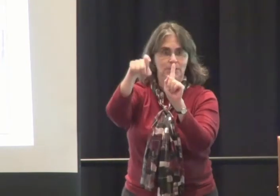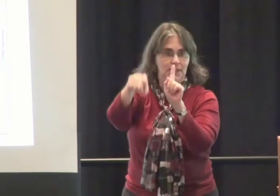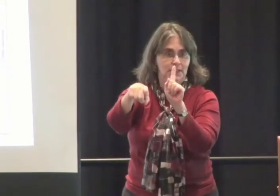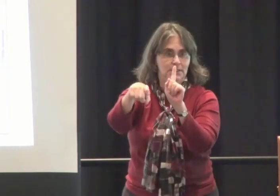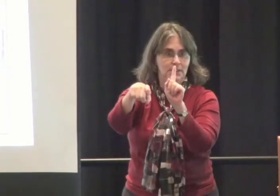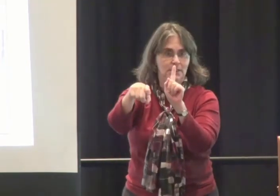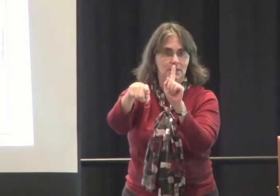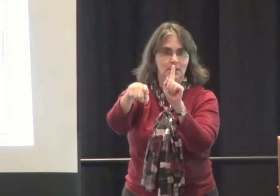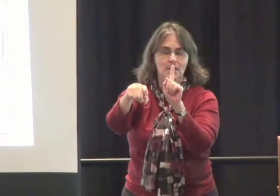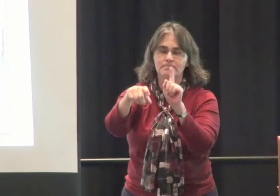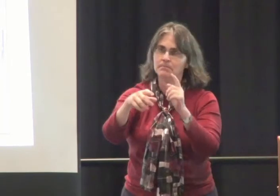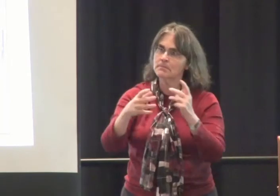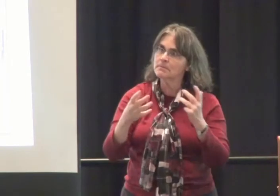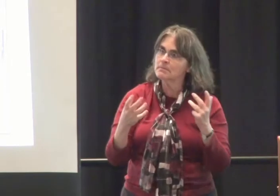students who had special needs.